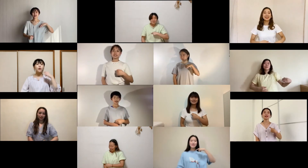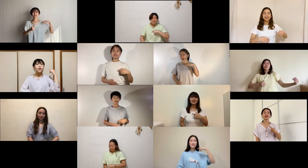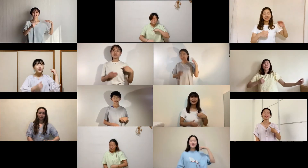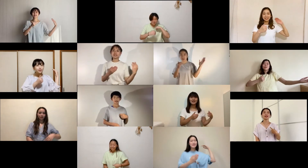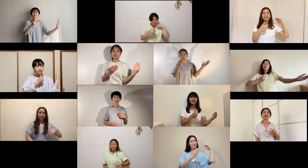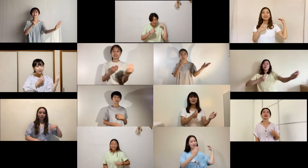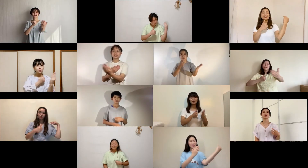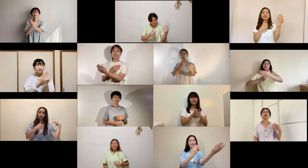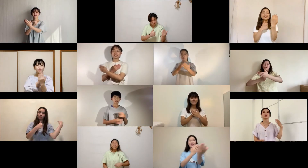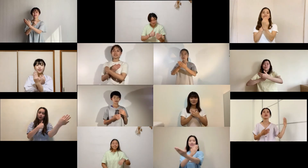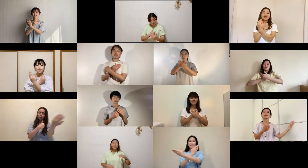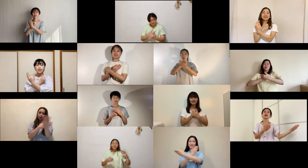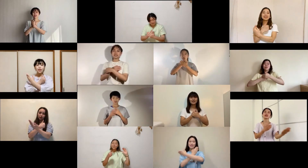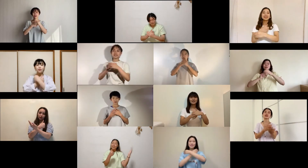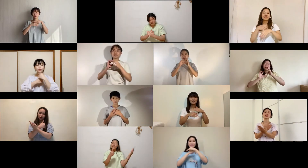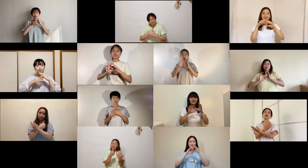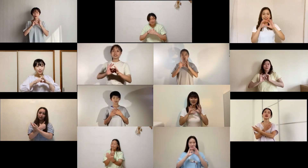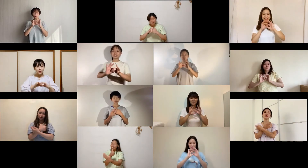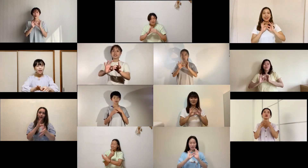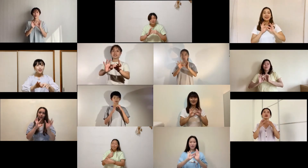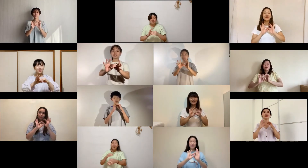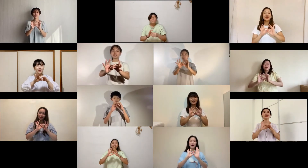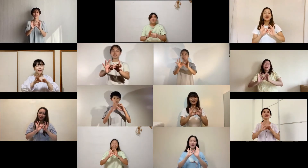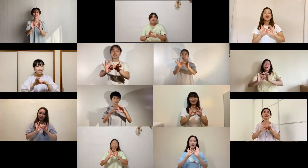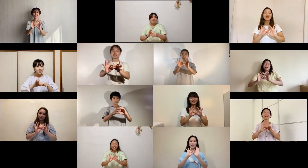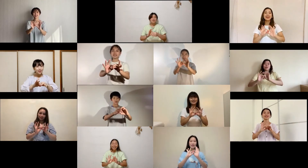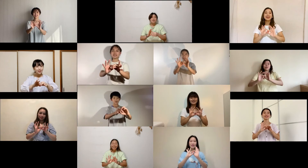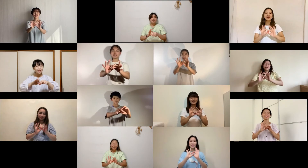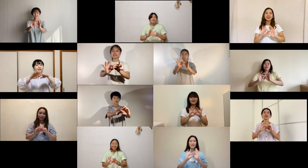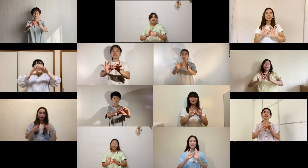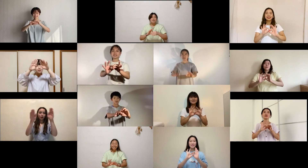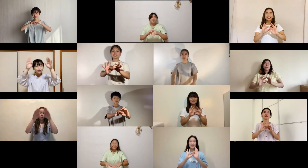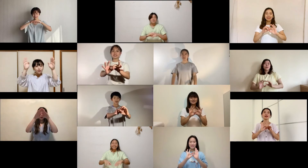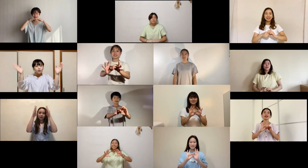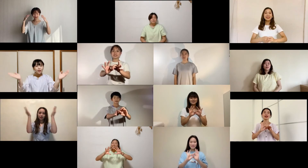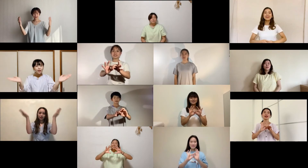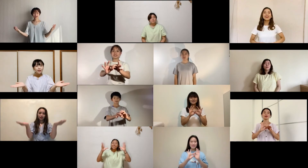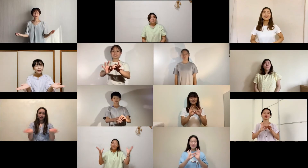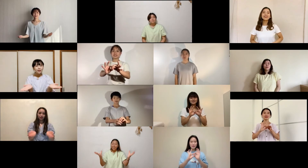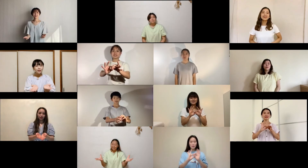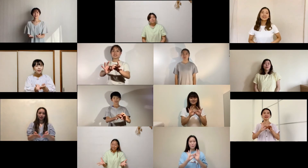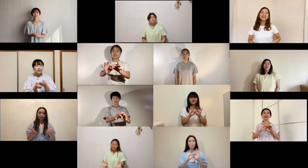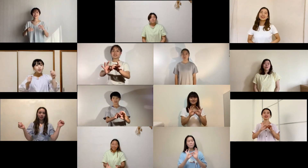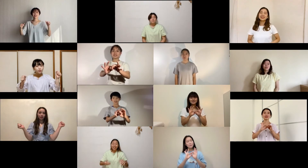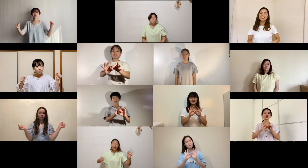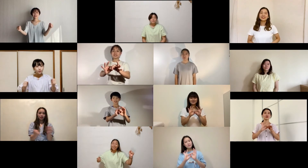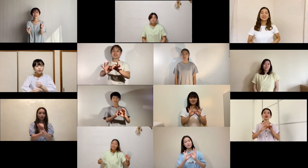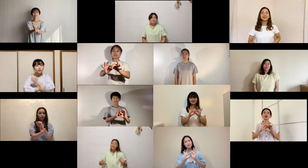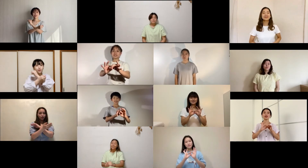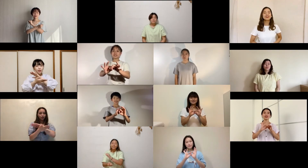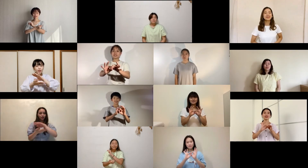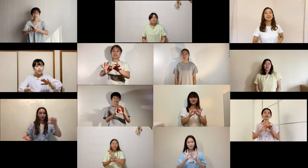I must keep me with you always When everything is falling